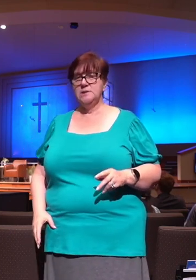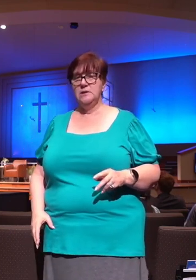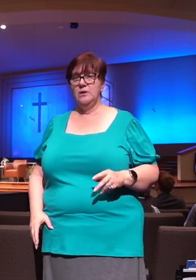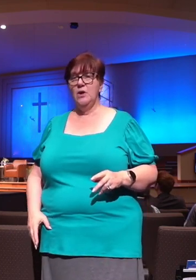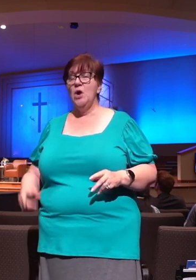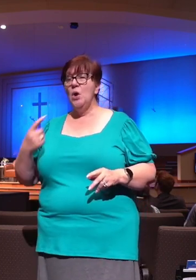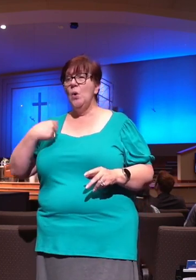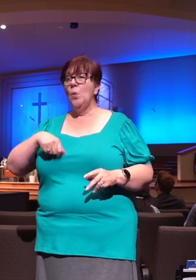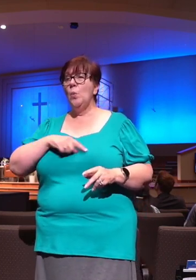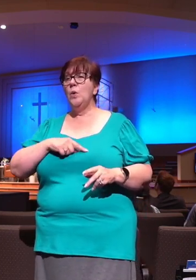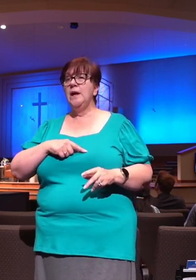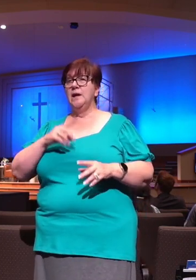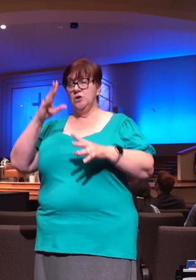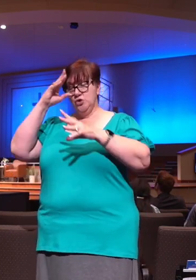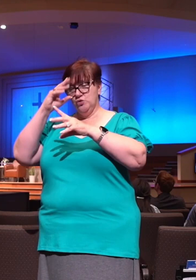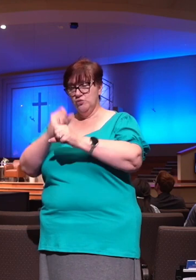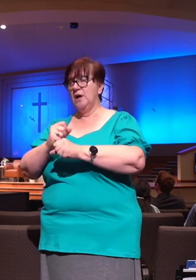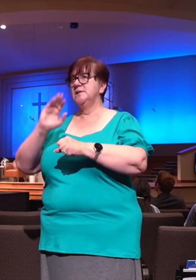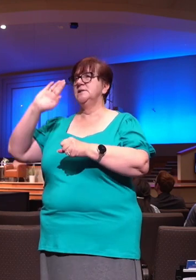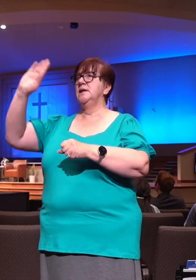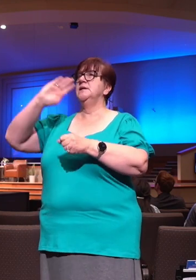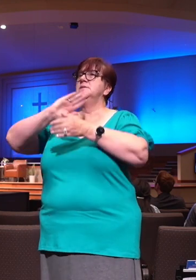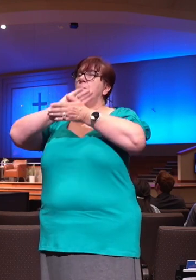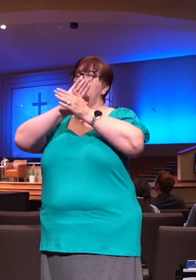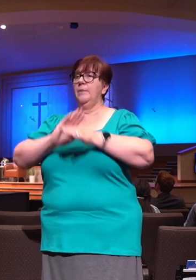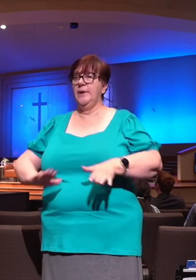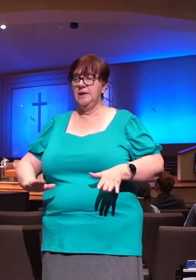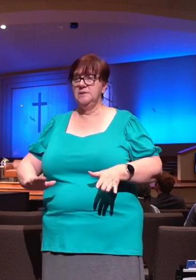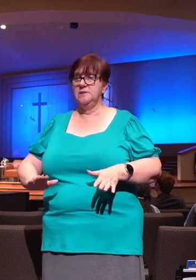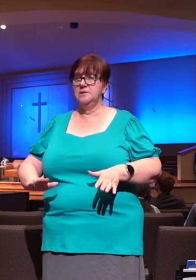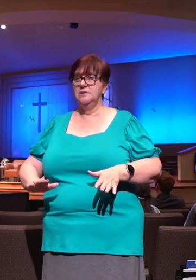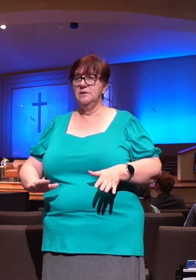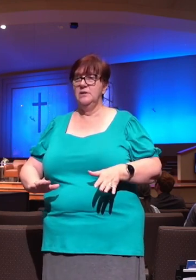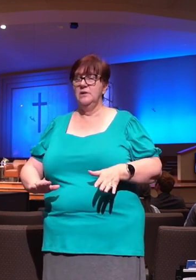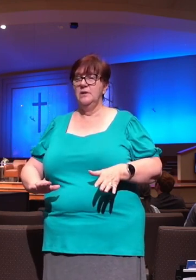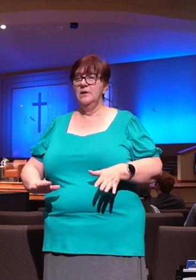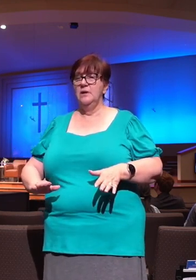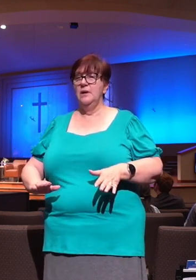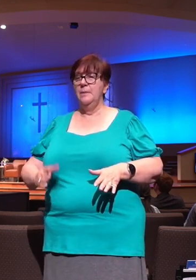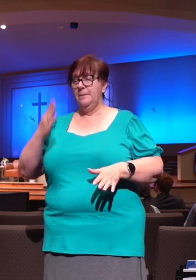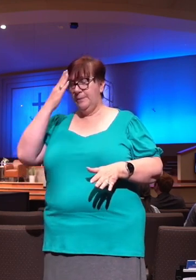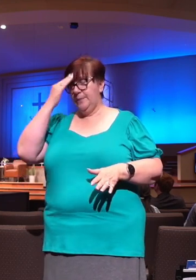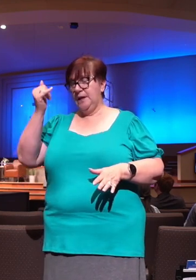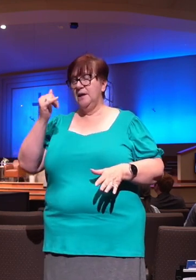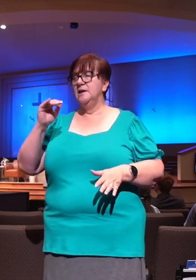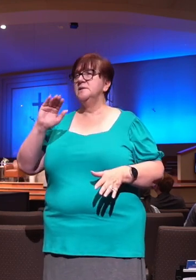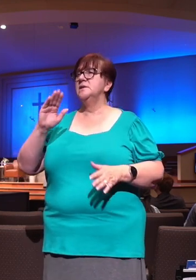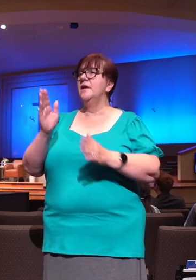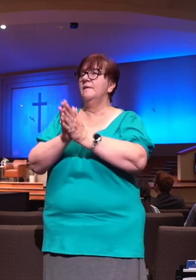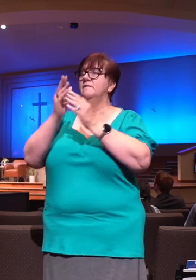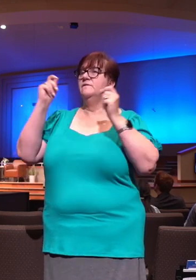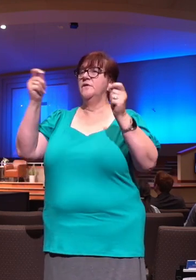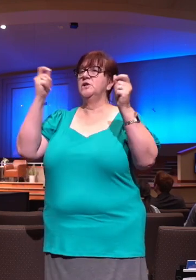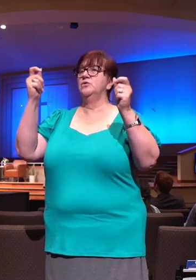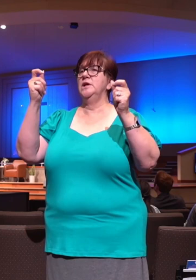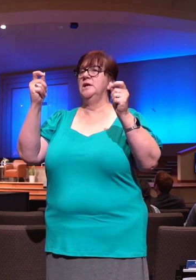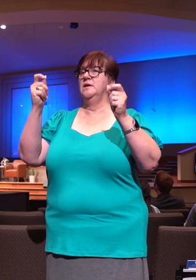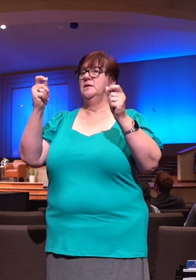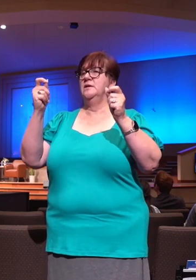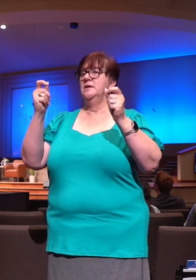promise of his peace and the fact that the victory is secure. We can go to the end of the book of Revelation. We can find that God is